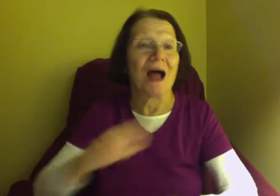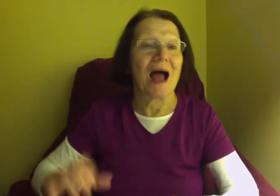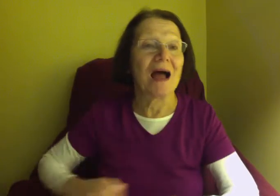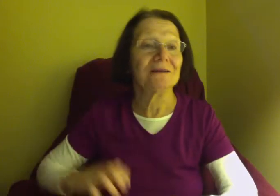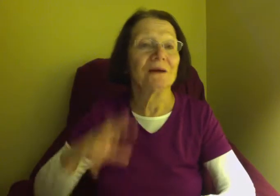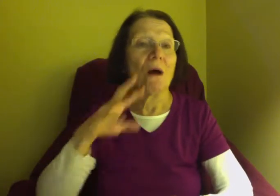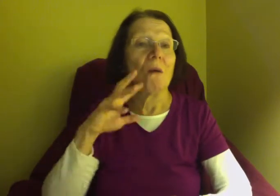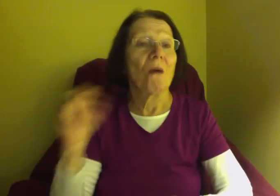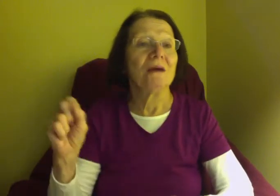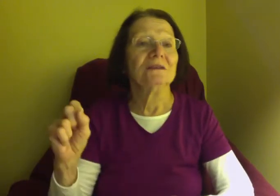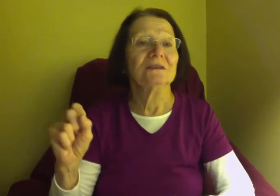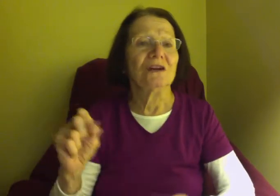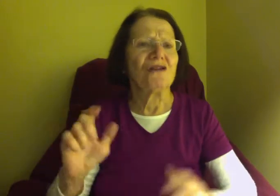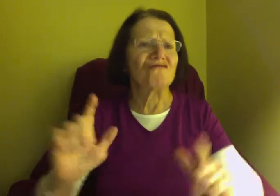twin,